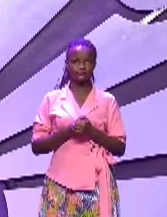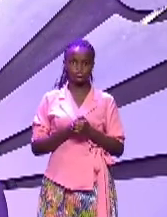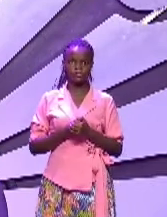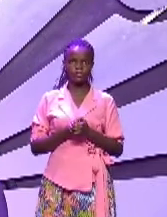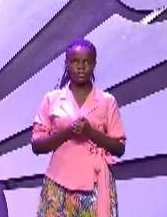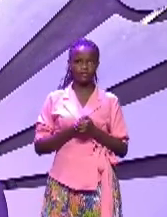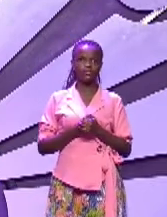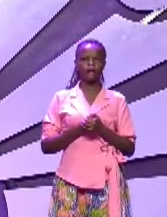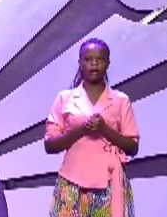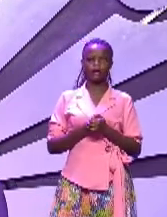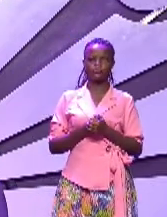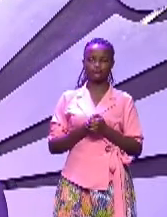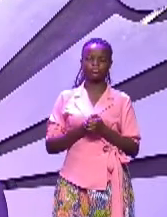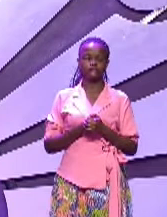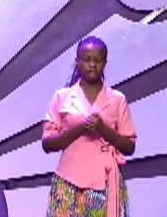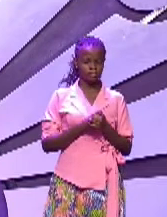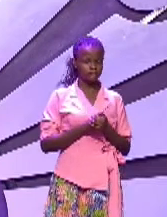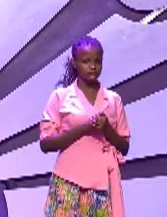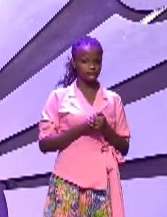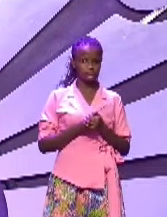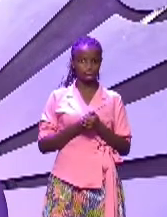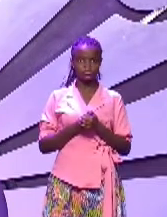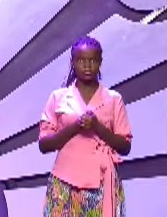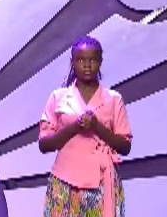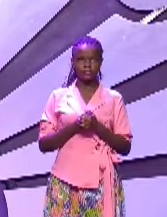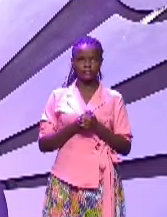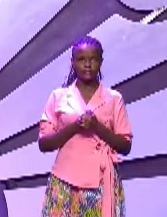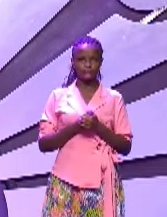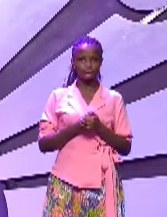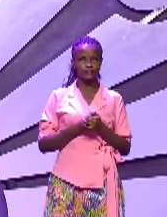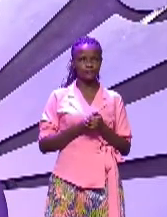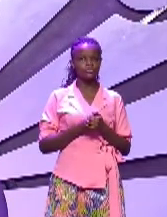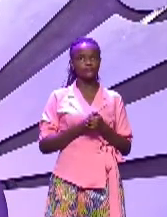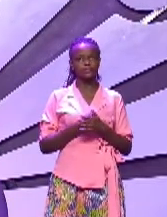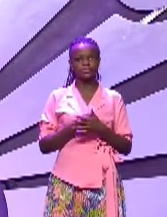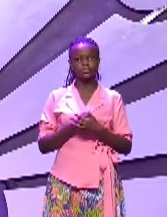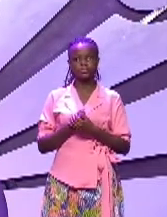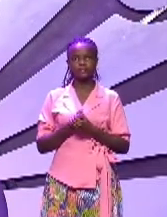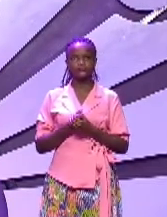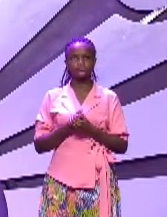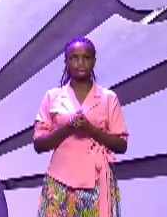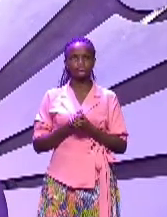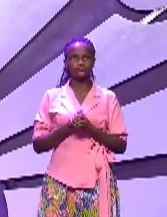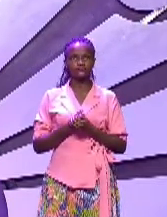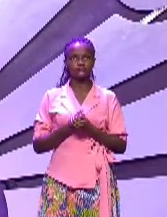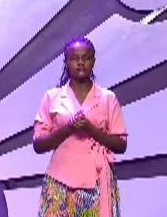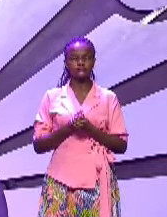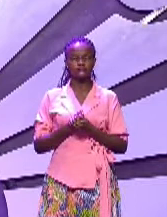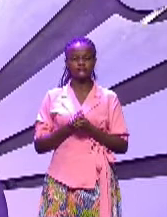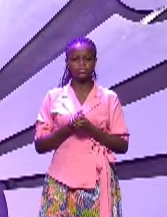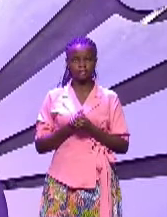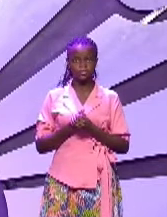tunabajira wa amazi muluazi munu. Musa na imu so mkono gue na kubuluazi no mugo